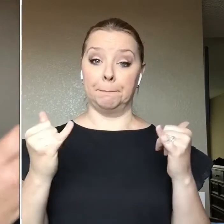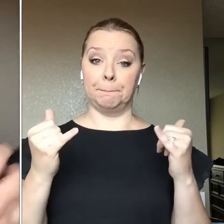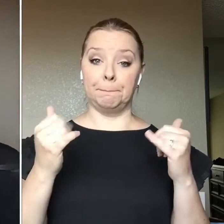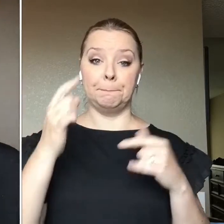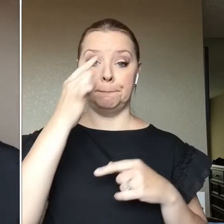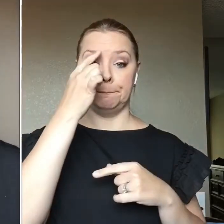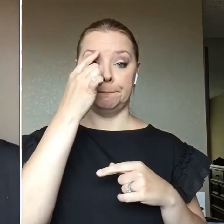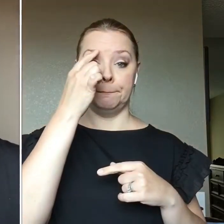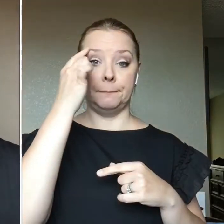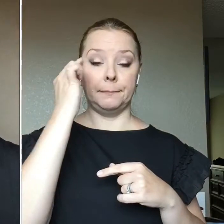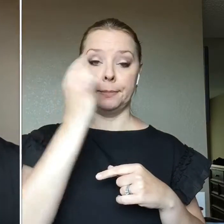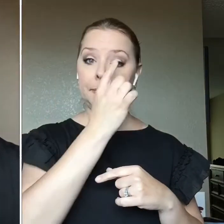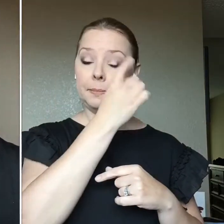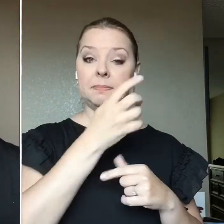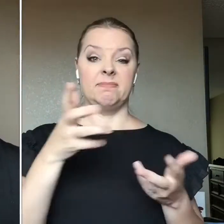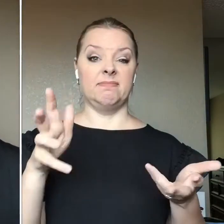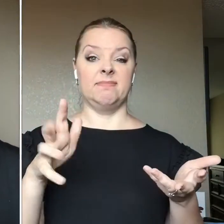Because this is all I do To my brows